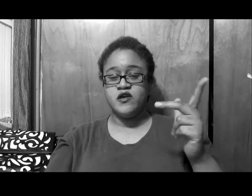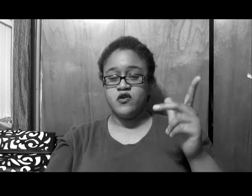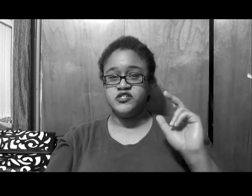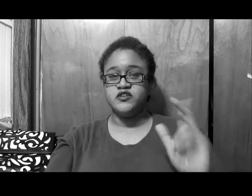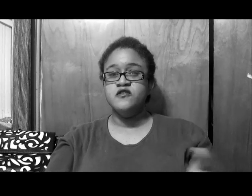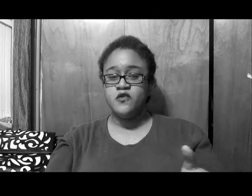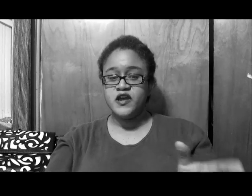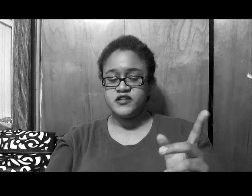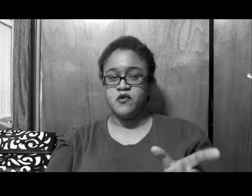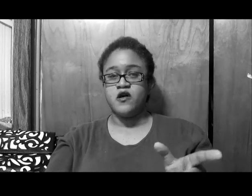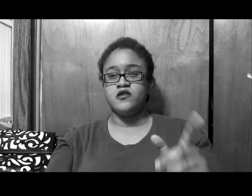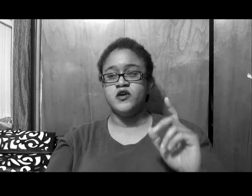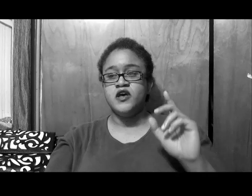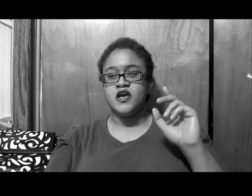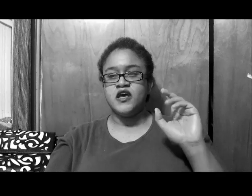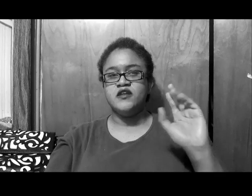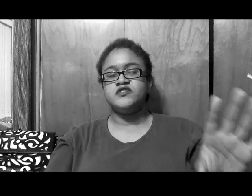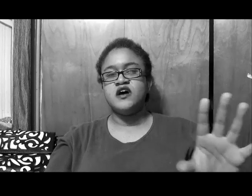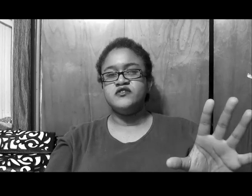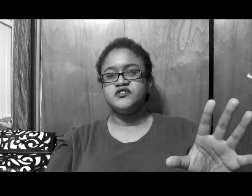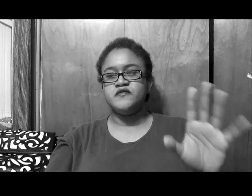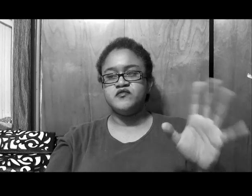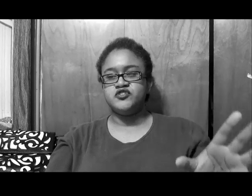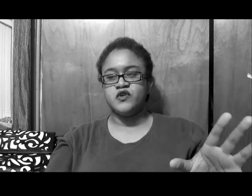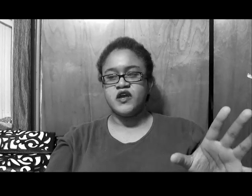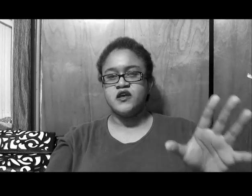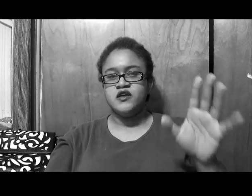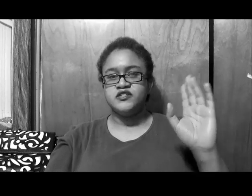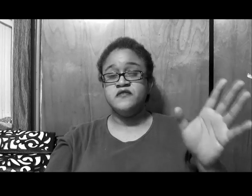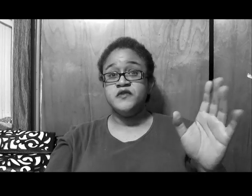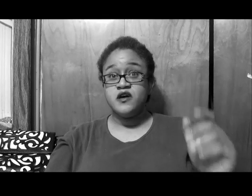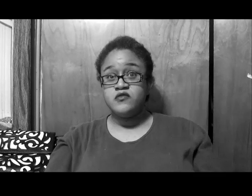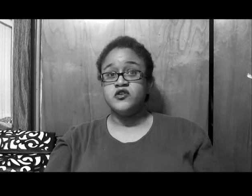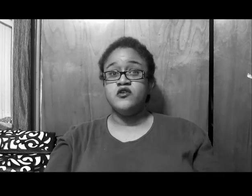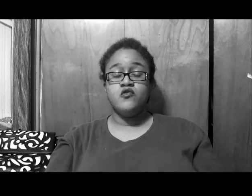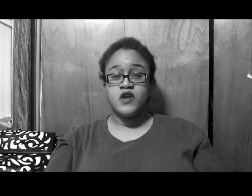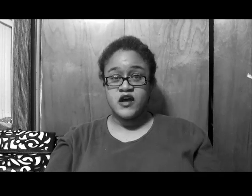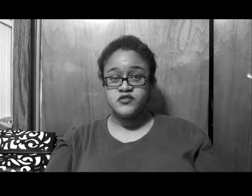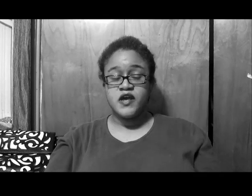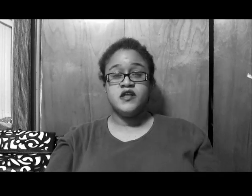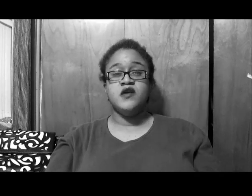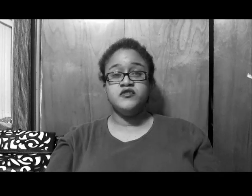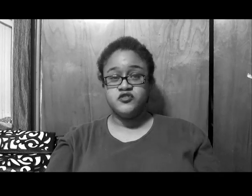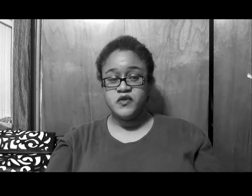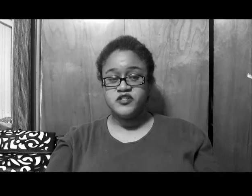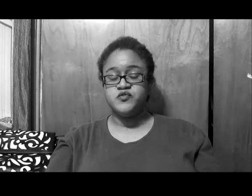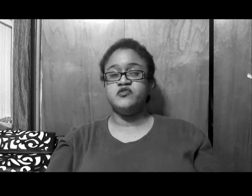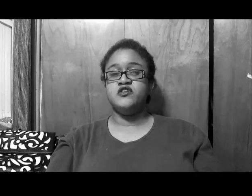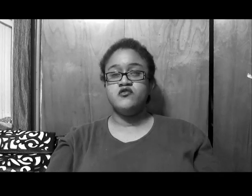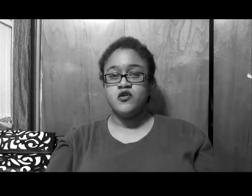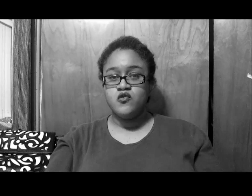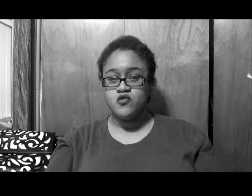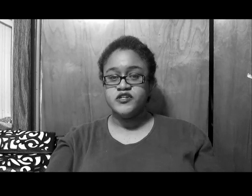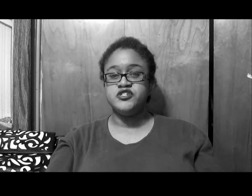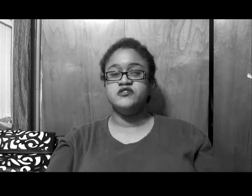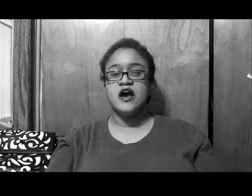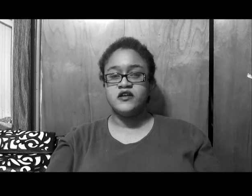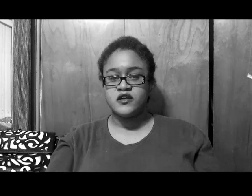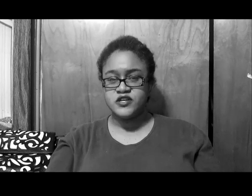a good friend to Marlowe, and it was other stuff, it was strange, Cynthia, you know, who nods her head every two minutes, but we don't know who, is she nodding me to,